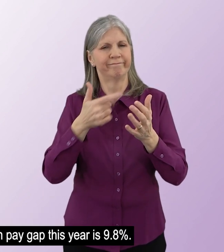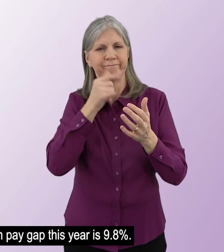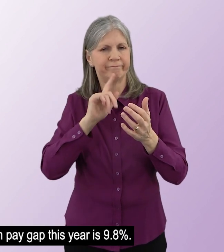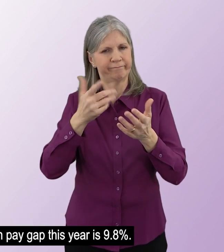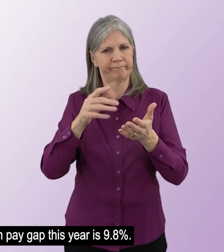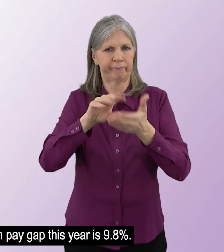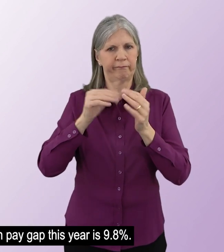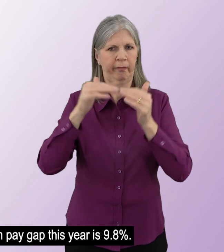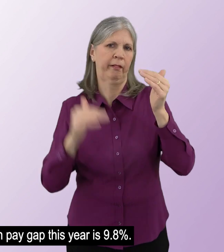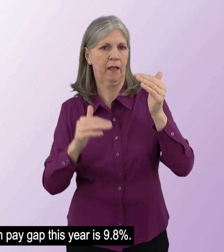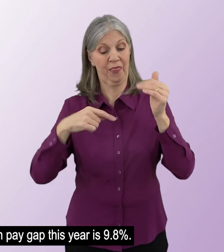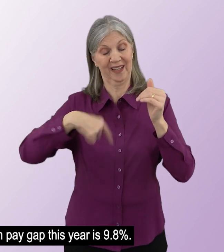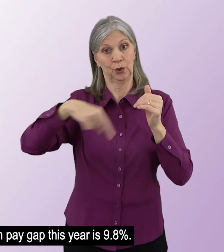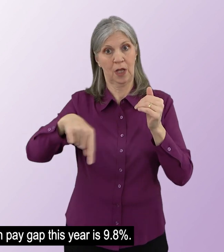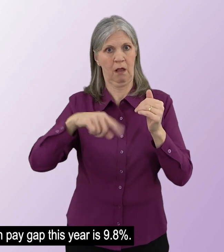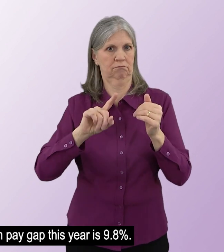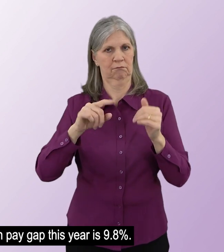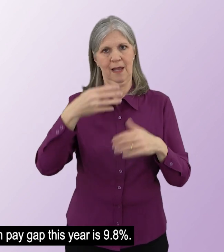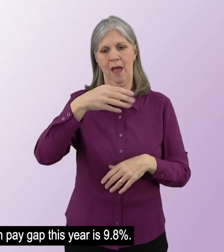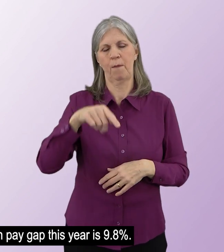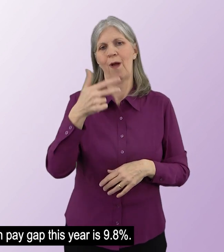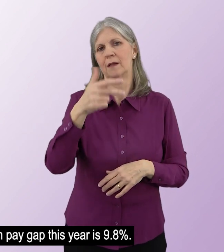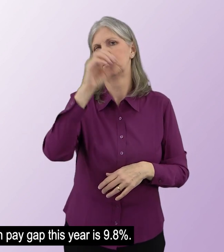The median pay gap this year is 9.8%.